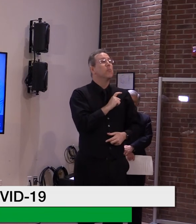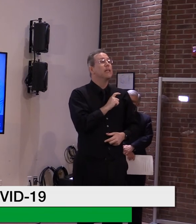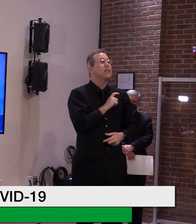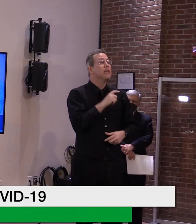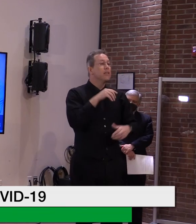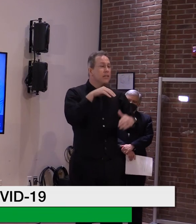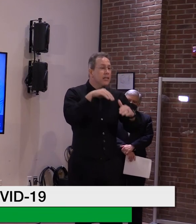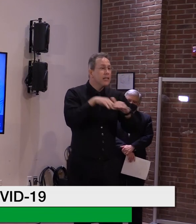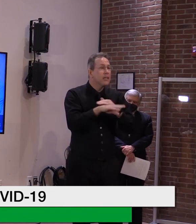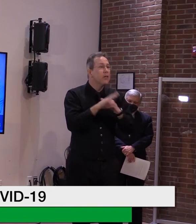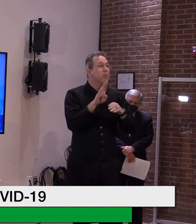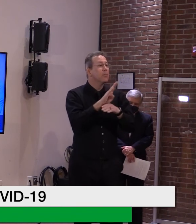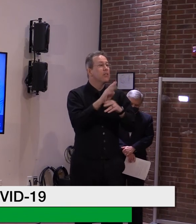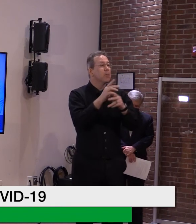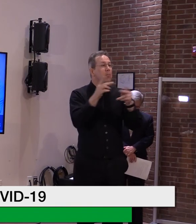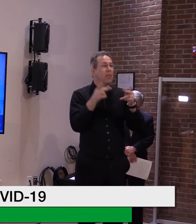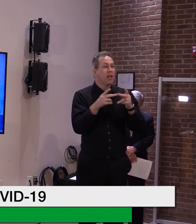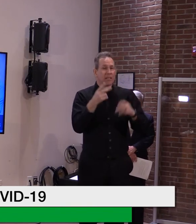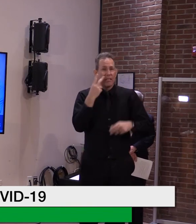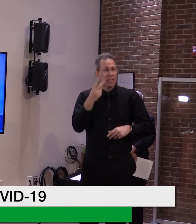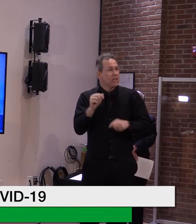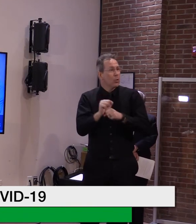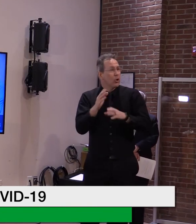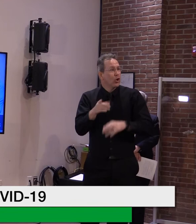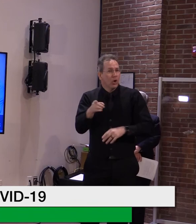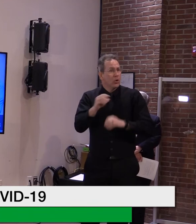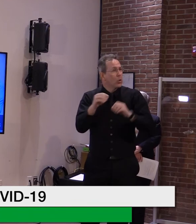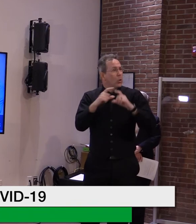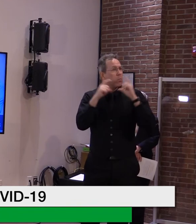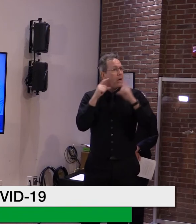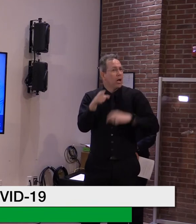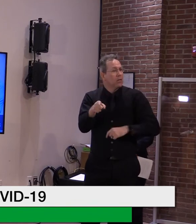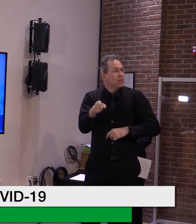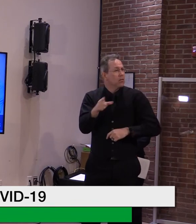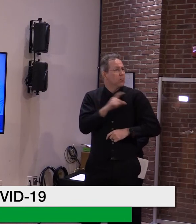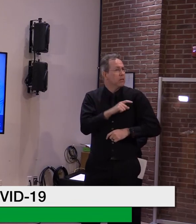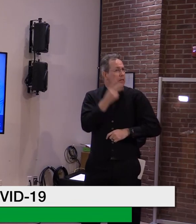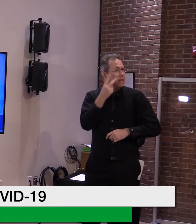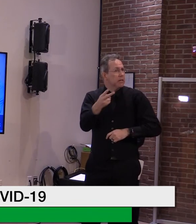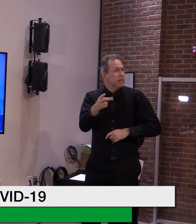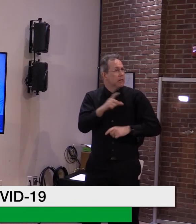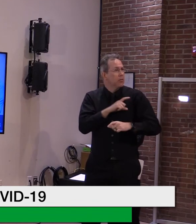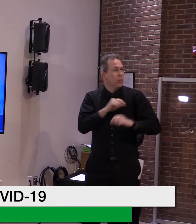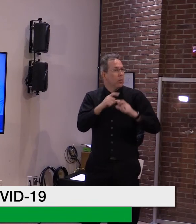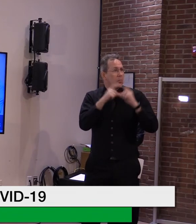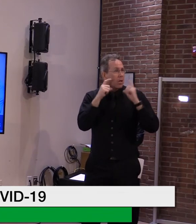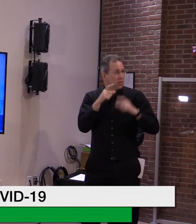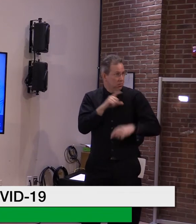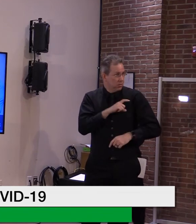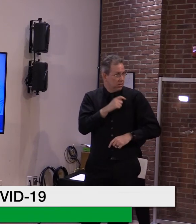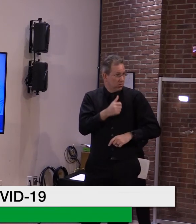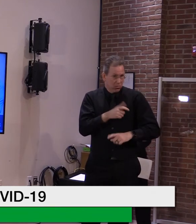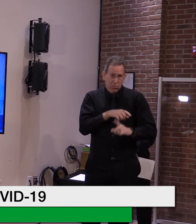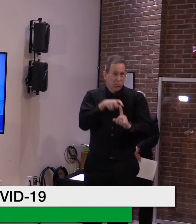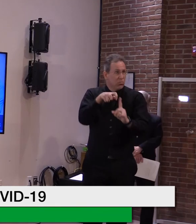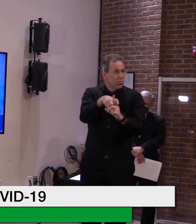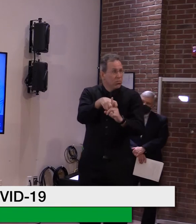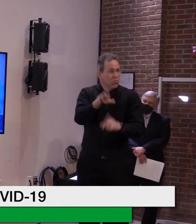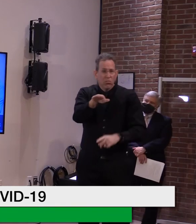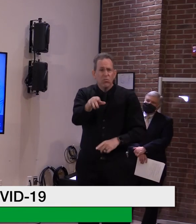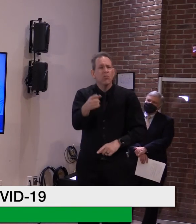sees an employee who's not wearing a mask, do they have to ask them for proof that they have been vaccinated?